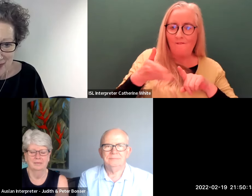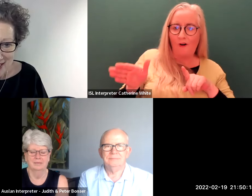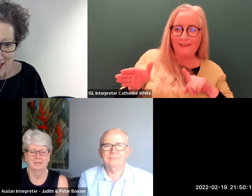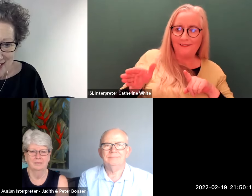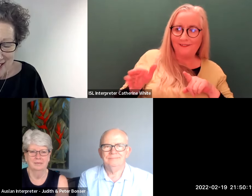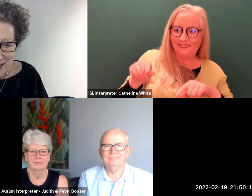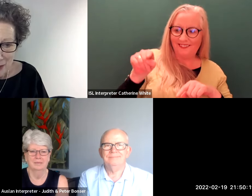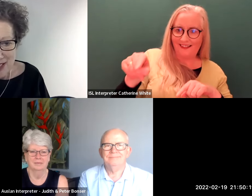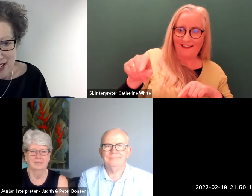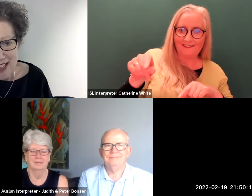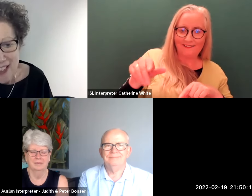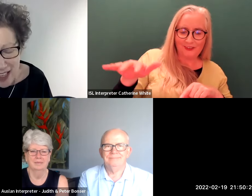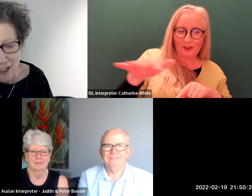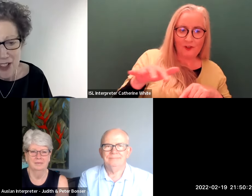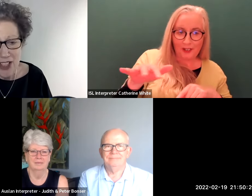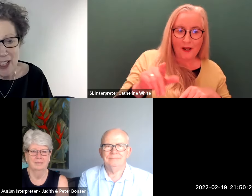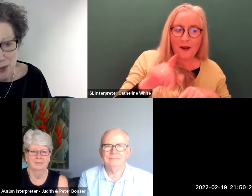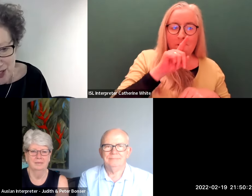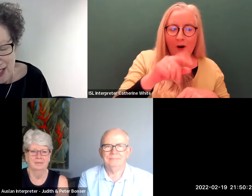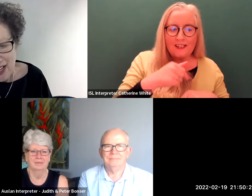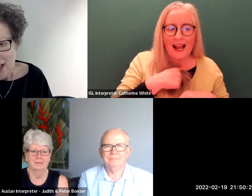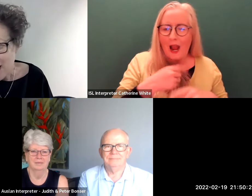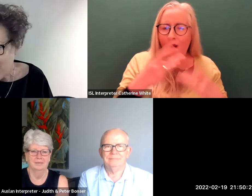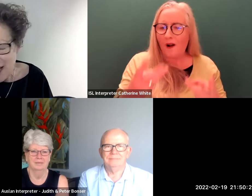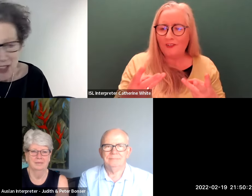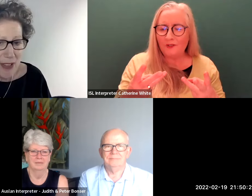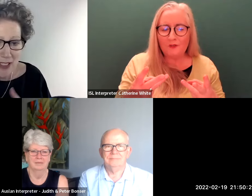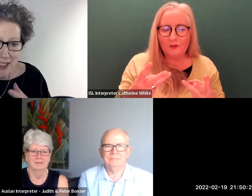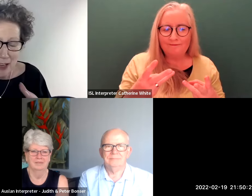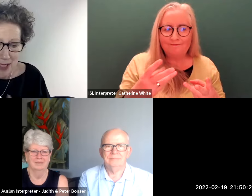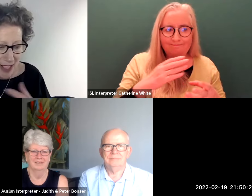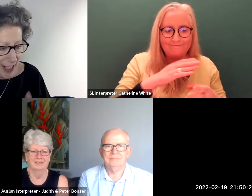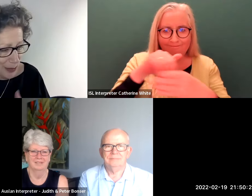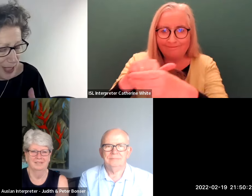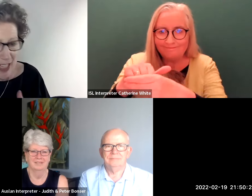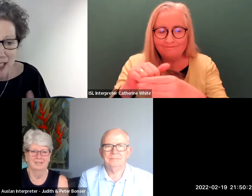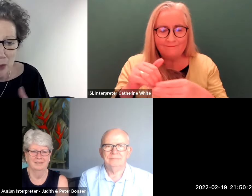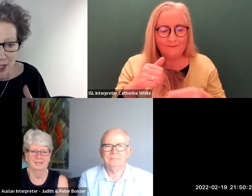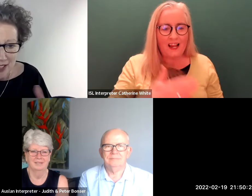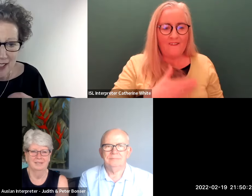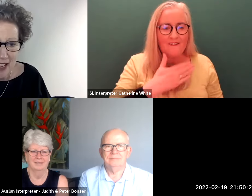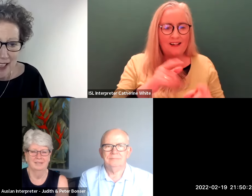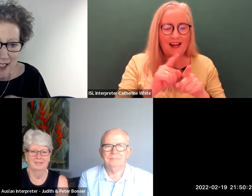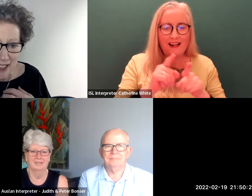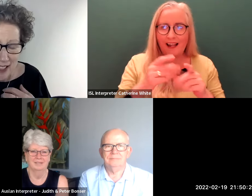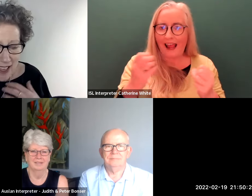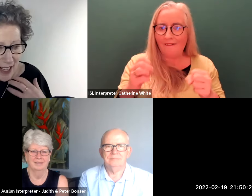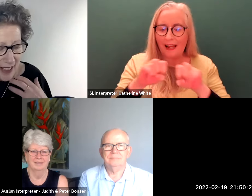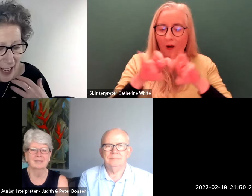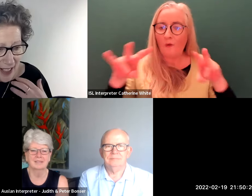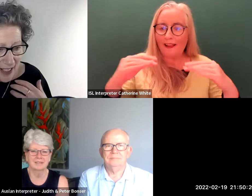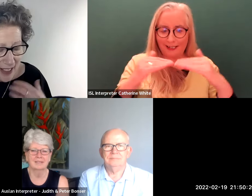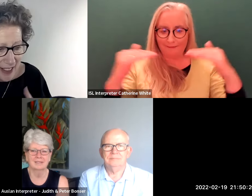whereas i had encouraged it i wanted it i just felt that there was um an inequality there and